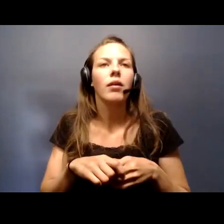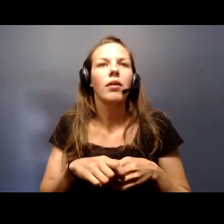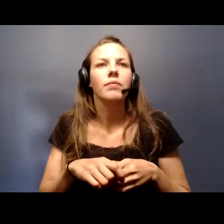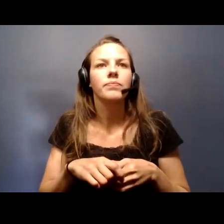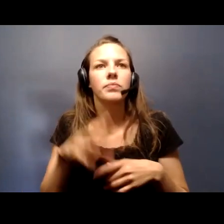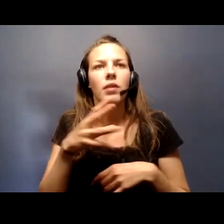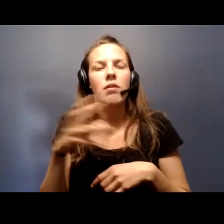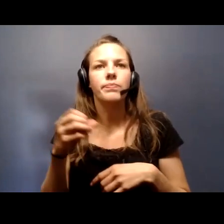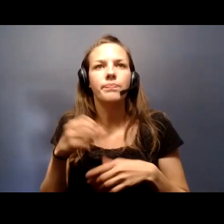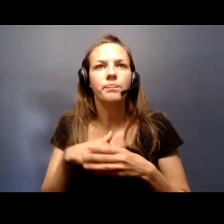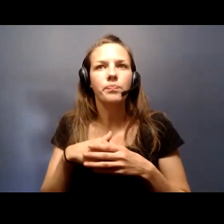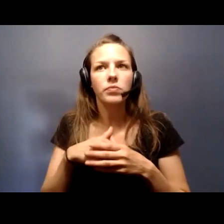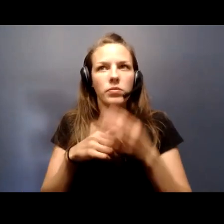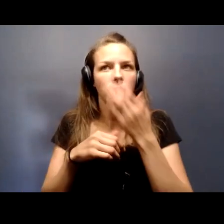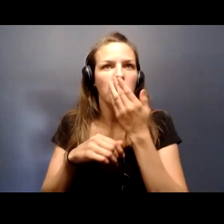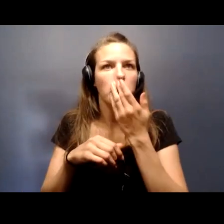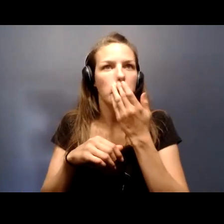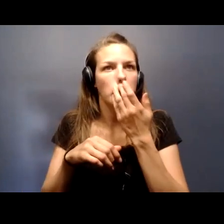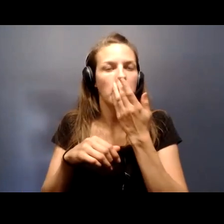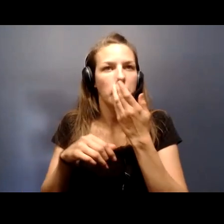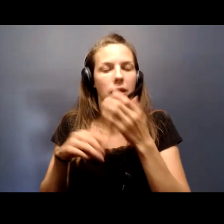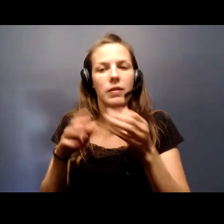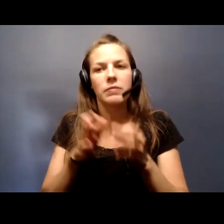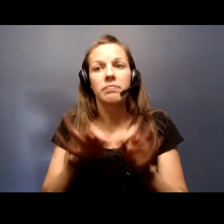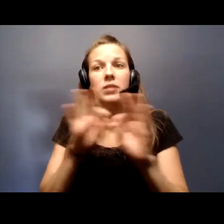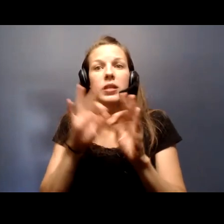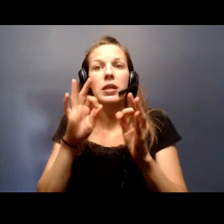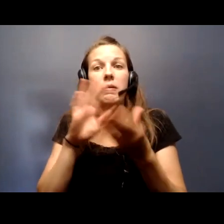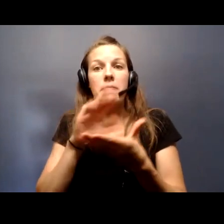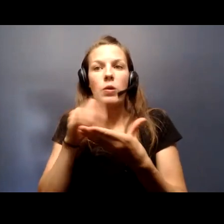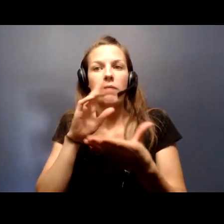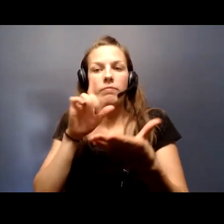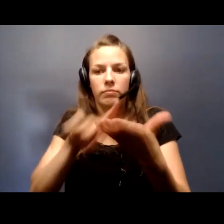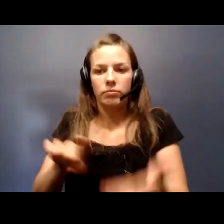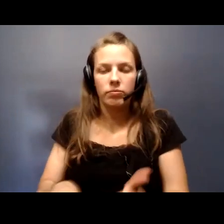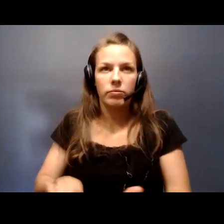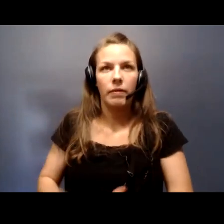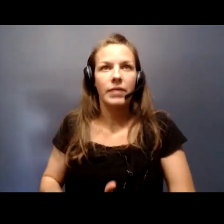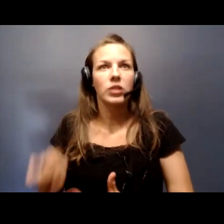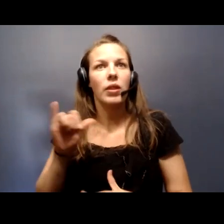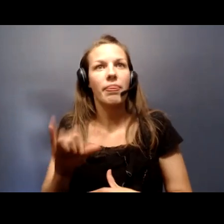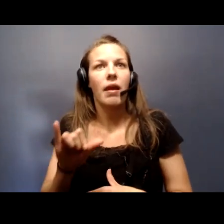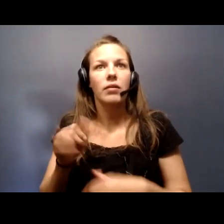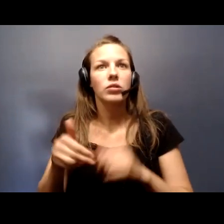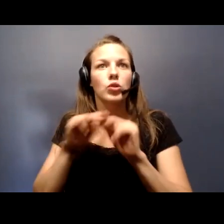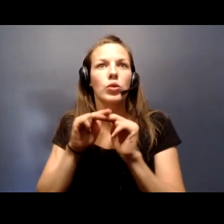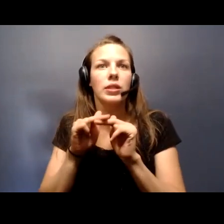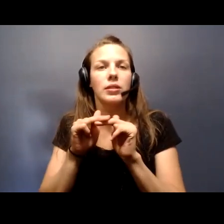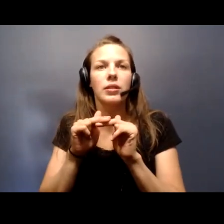the substantial amount of investigation is increasingly